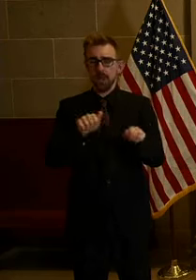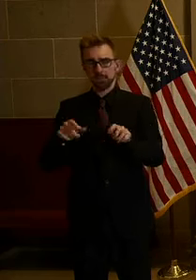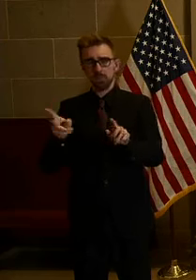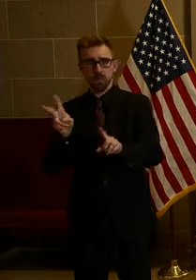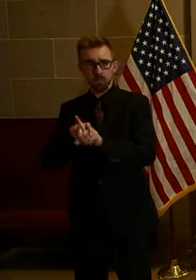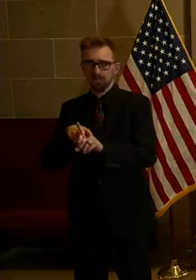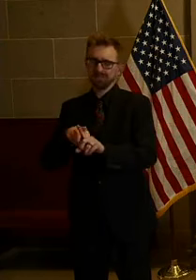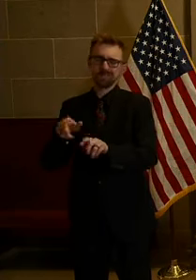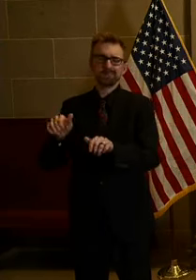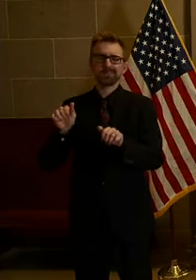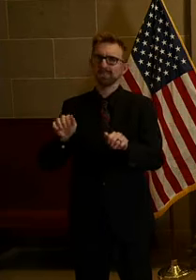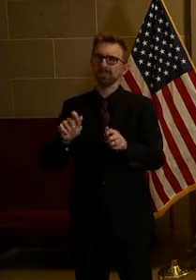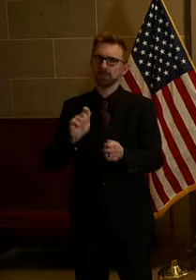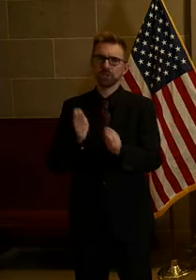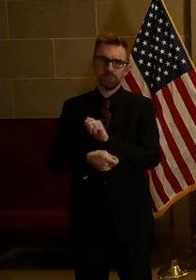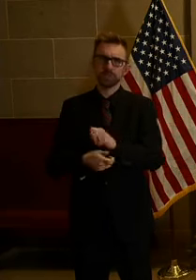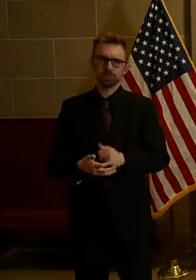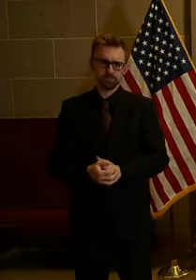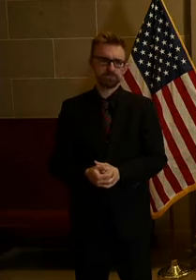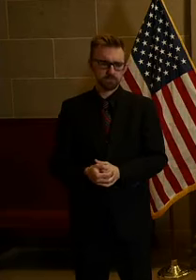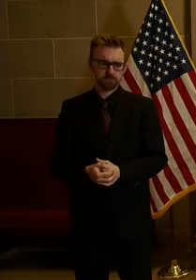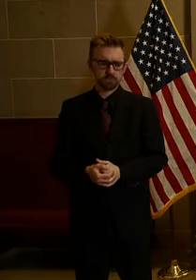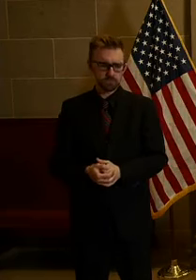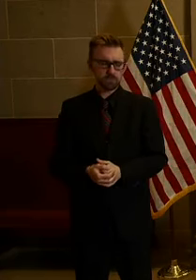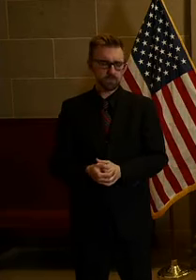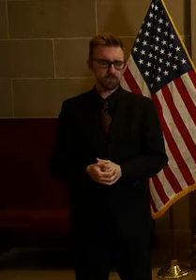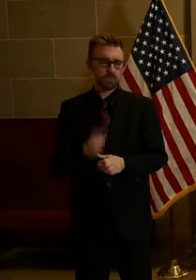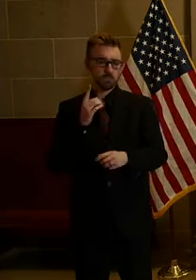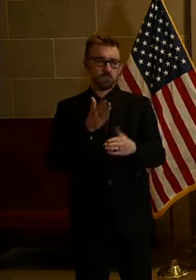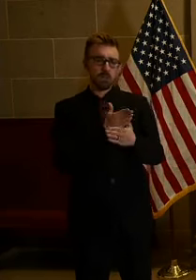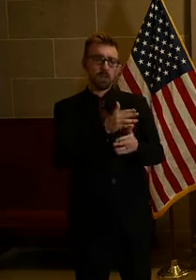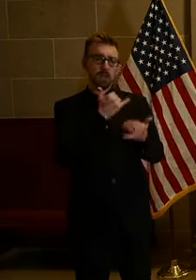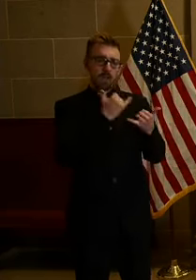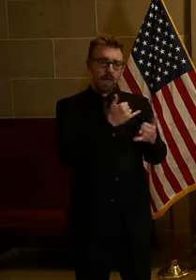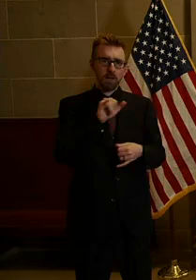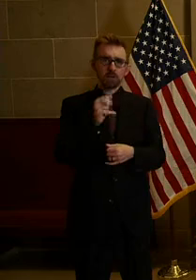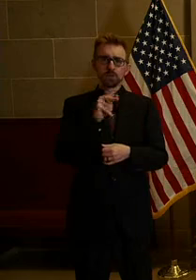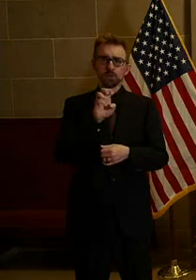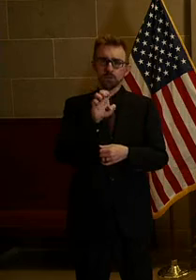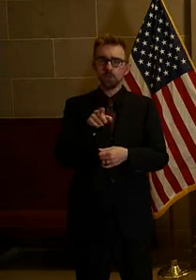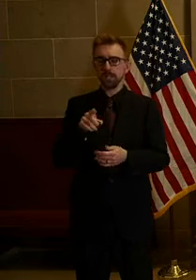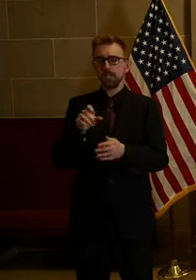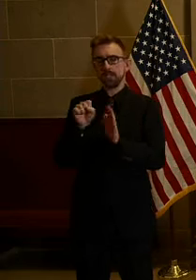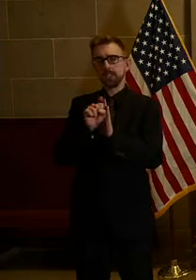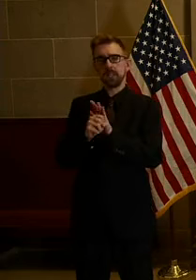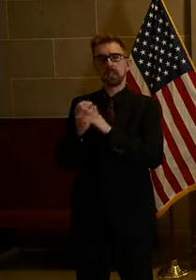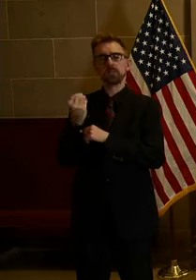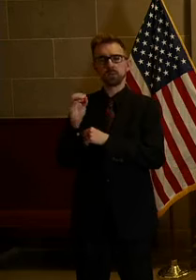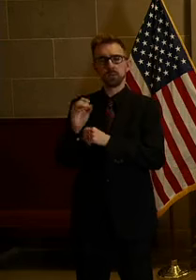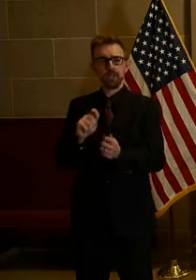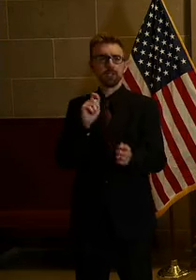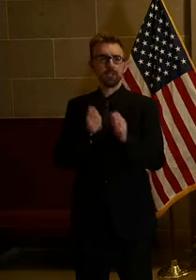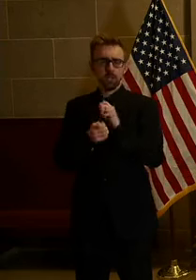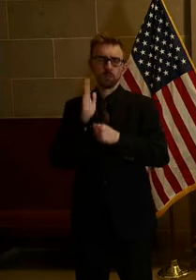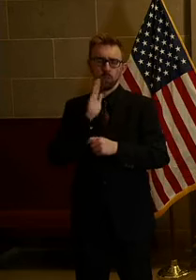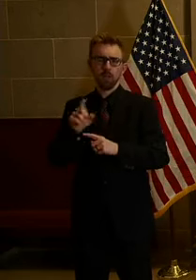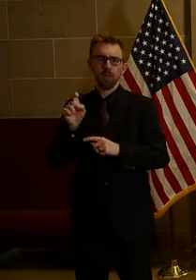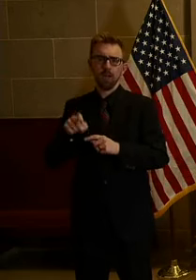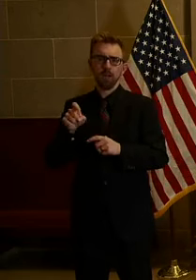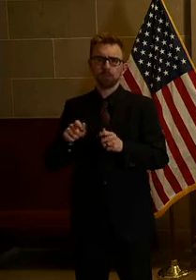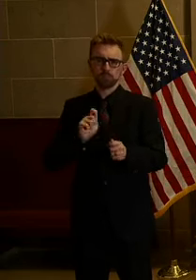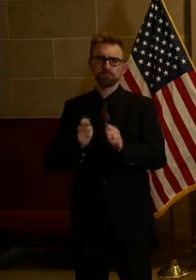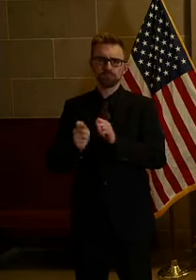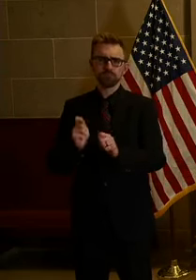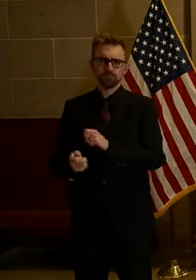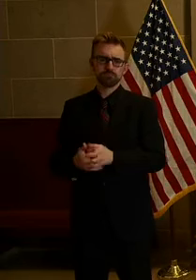do here. We are here today. And the fact is, between now and June, the fiscal year of the state of Missouri, changes will have to be made.